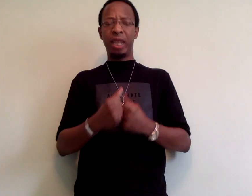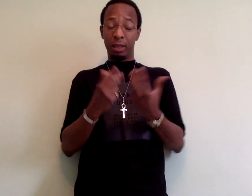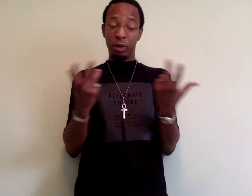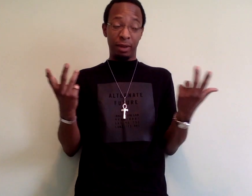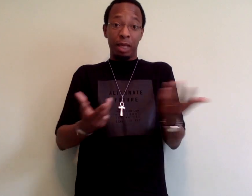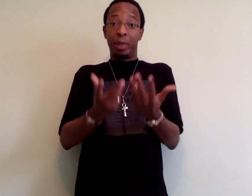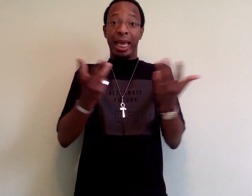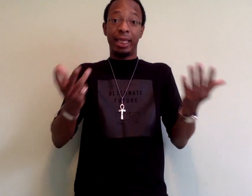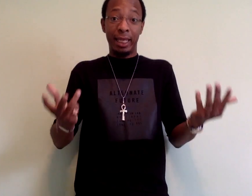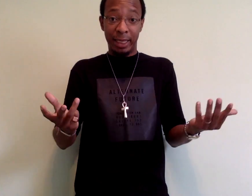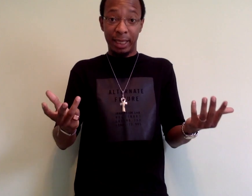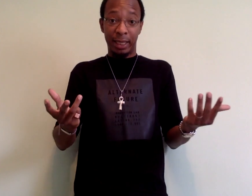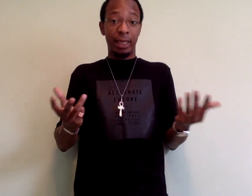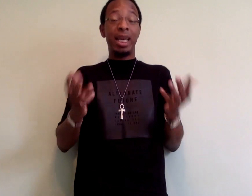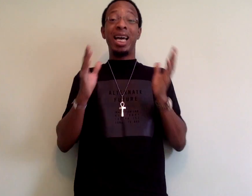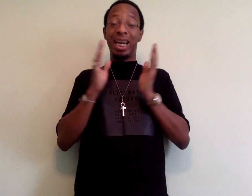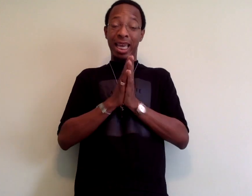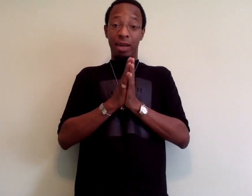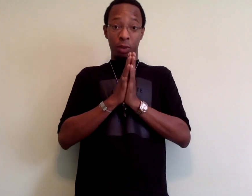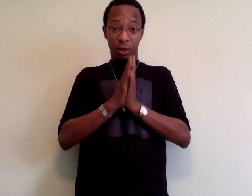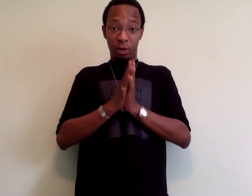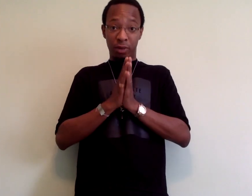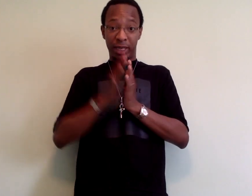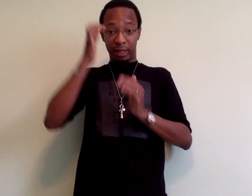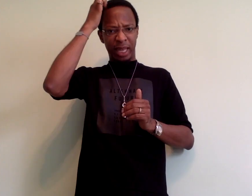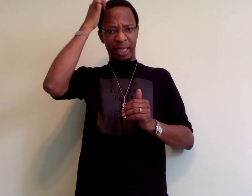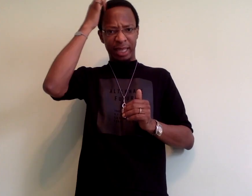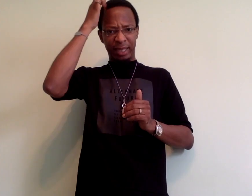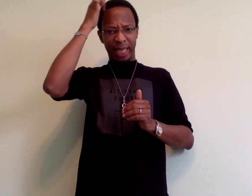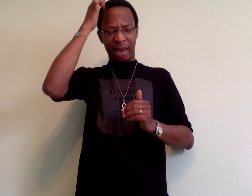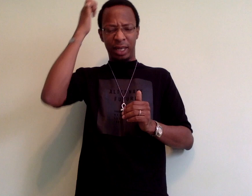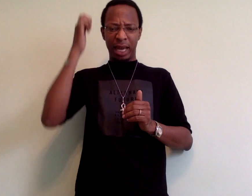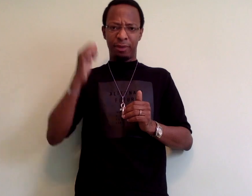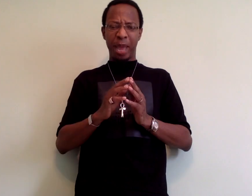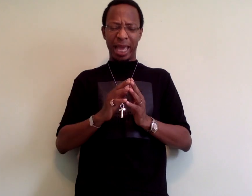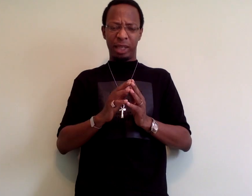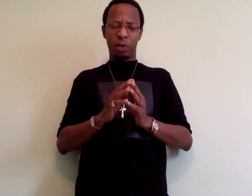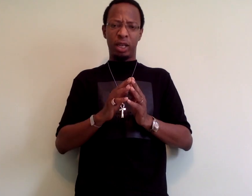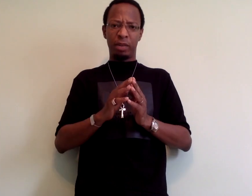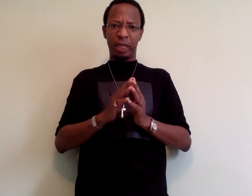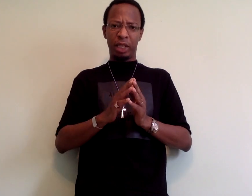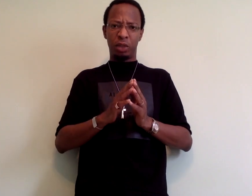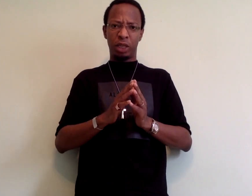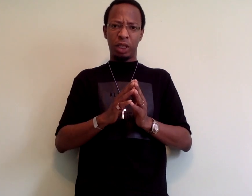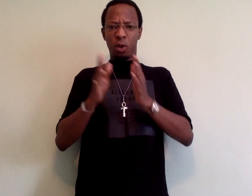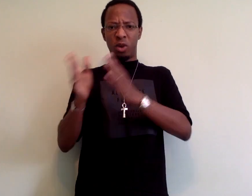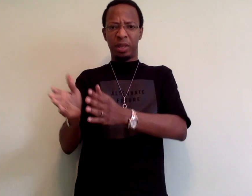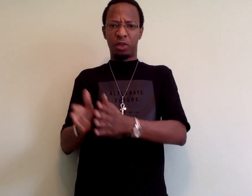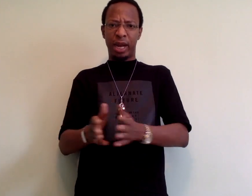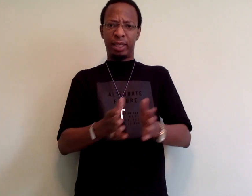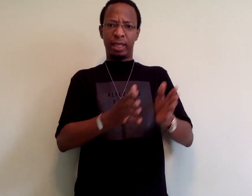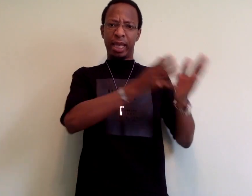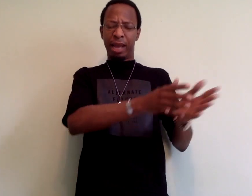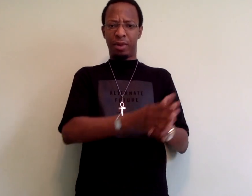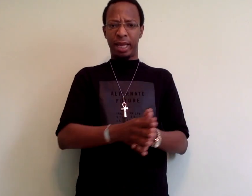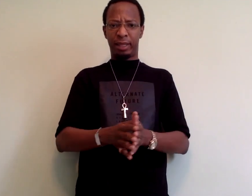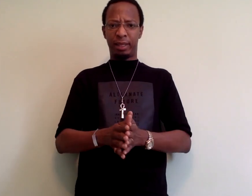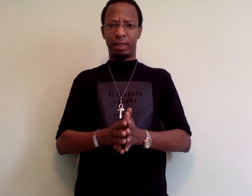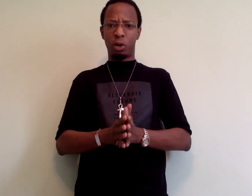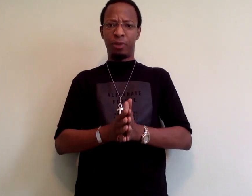including the black intelligentsia. Again, with good reason. It tends to carry a lot of baggage when it comes to issues such as women's rights and gay rights. There's often